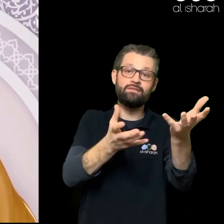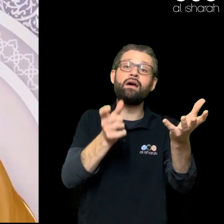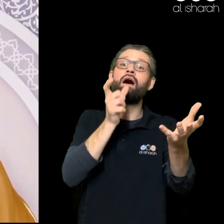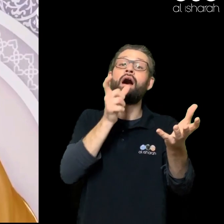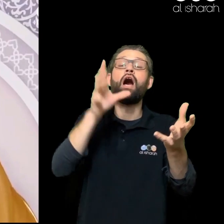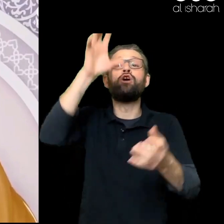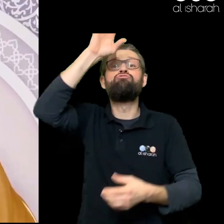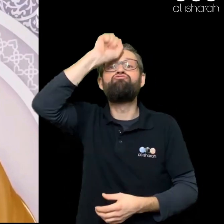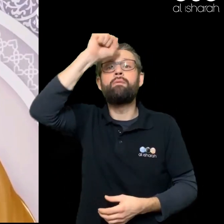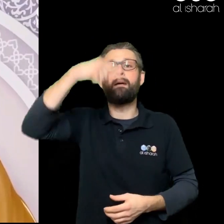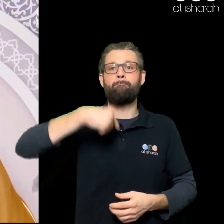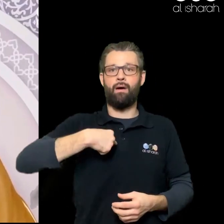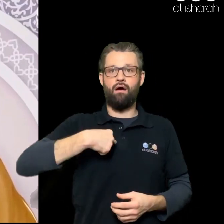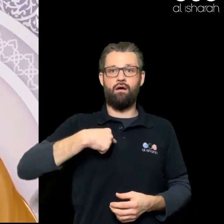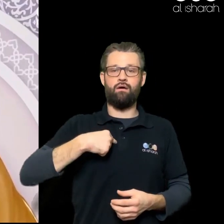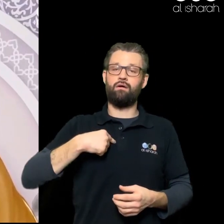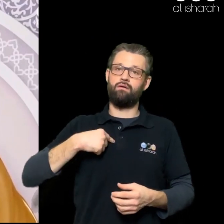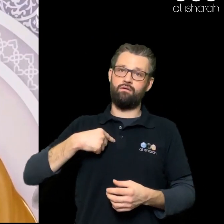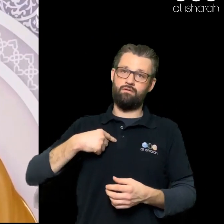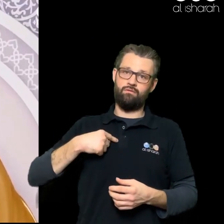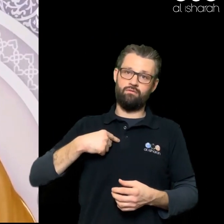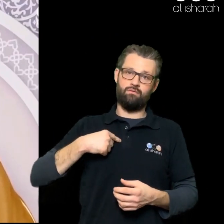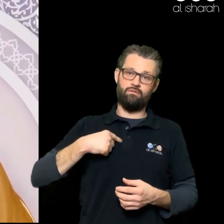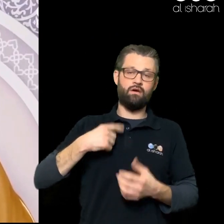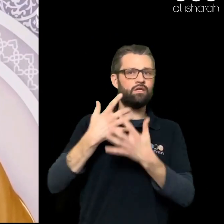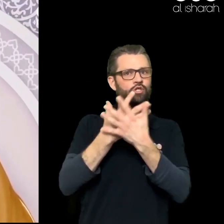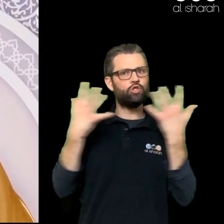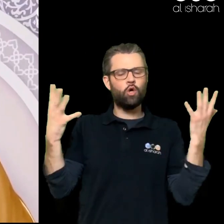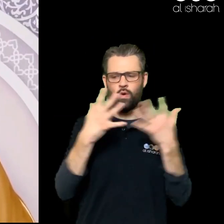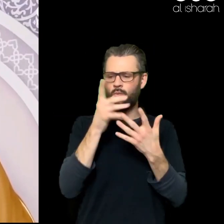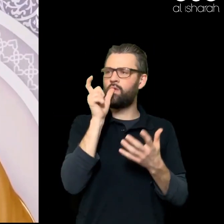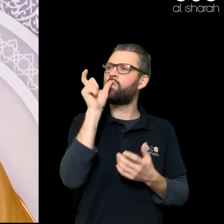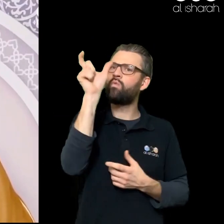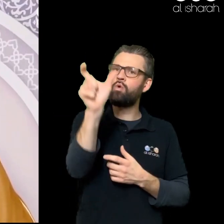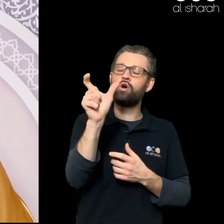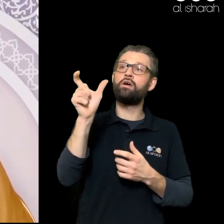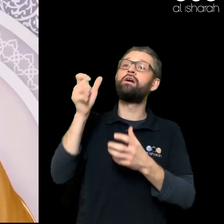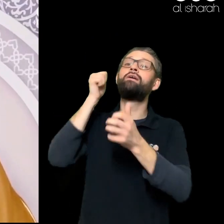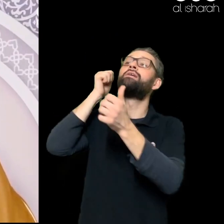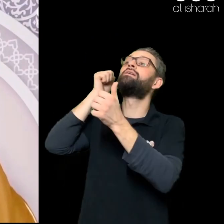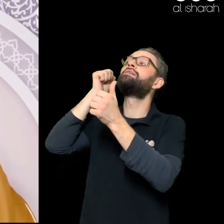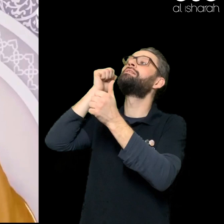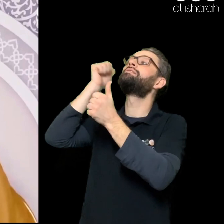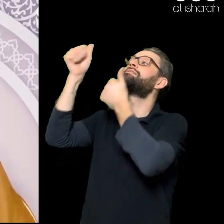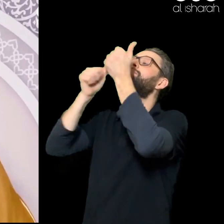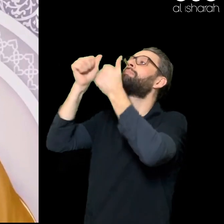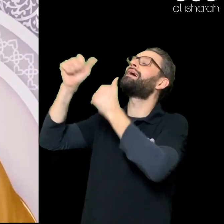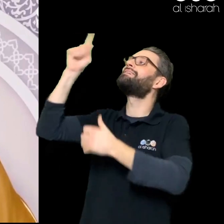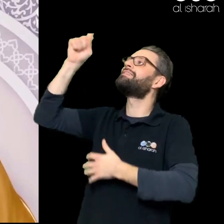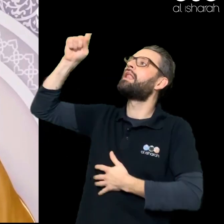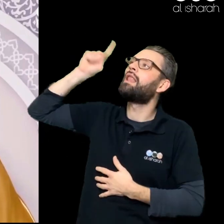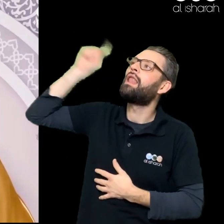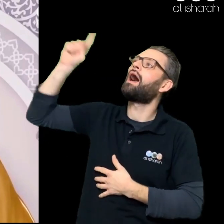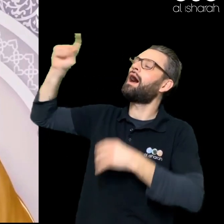words He taught to us Subhanallah Wabihamdihi Subhanallah Al-Azeem What about those words